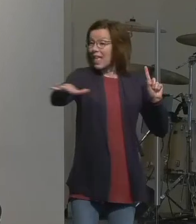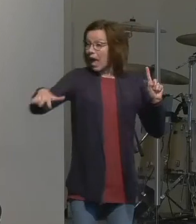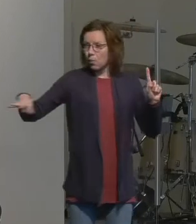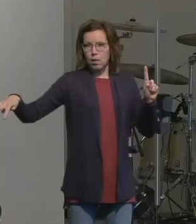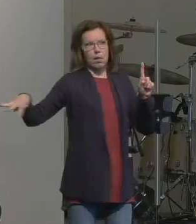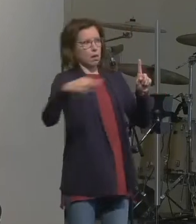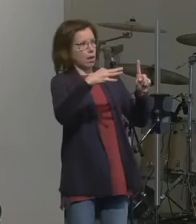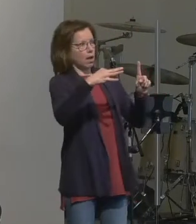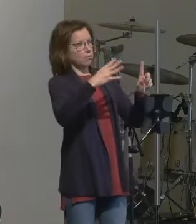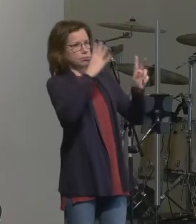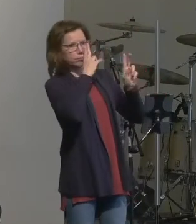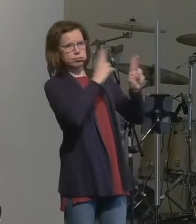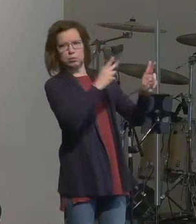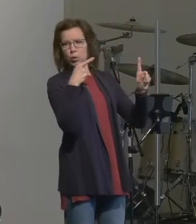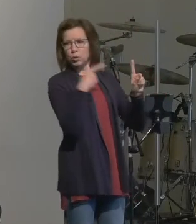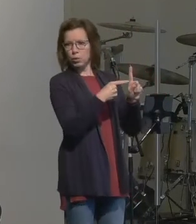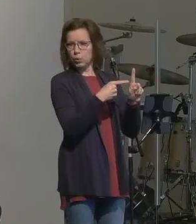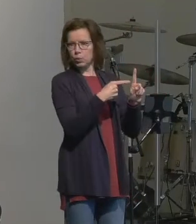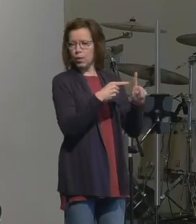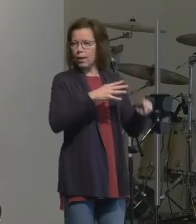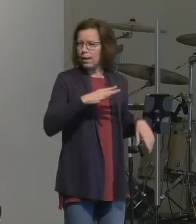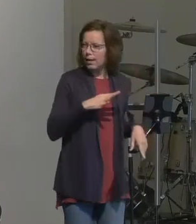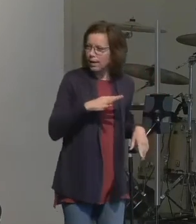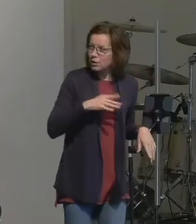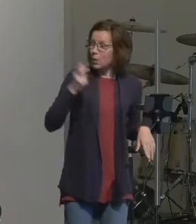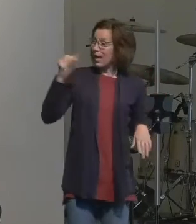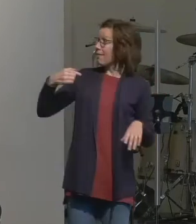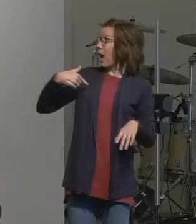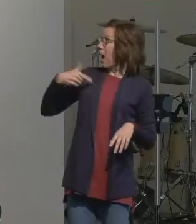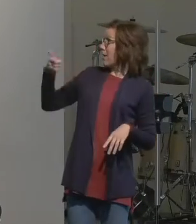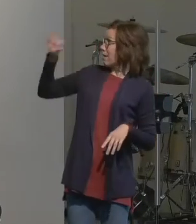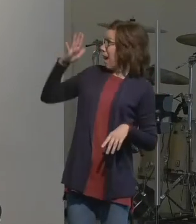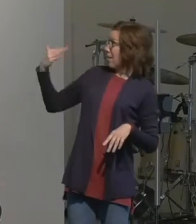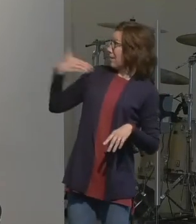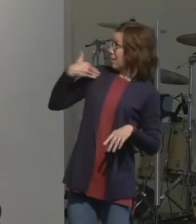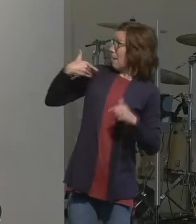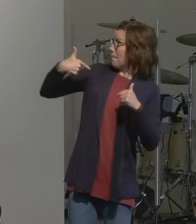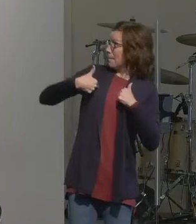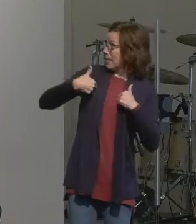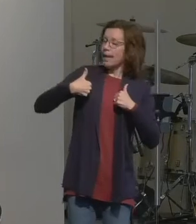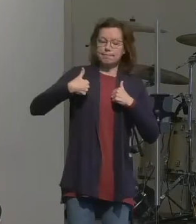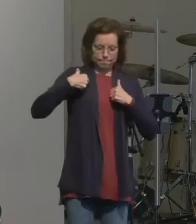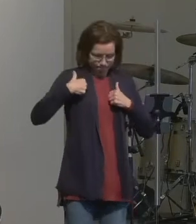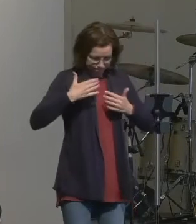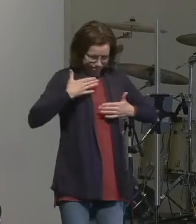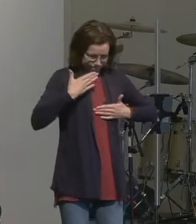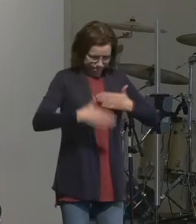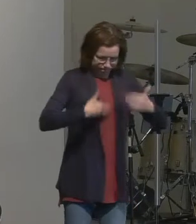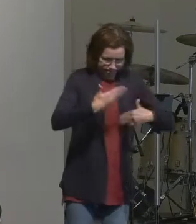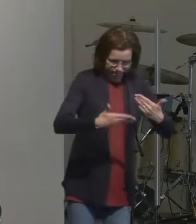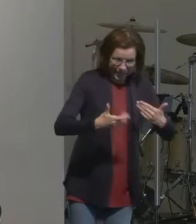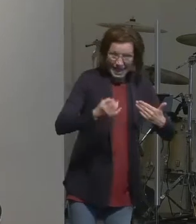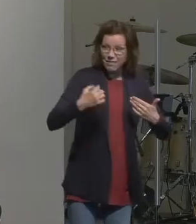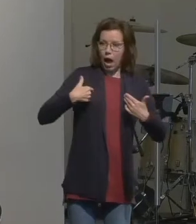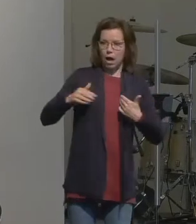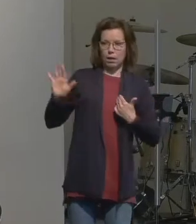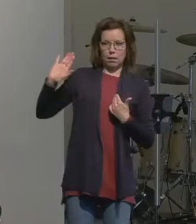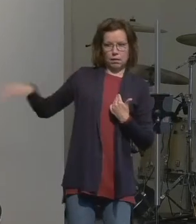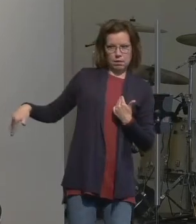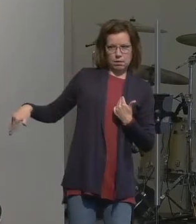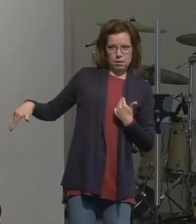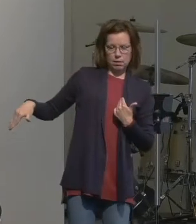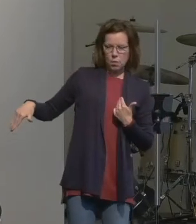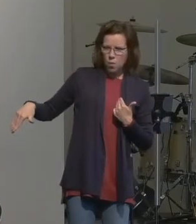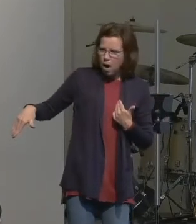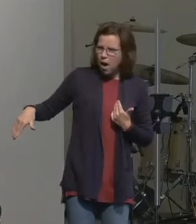which means if we can't step out and do what God told us to do we're not just hindering ourselves but we're hindering what God wants to do